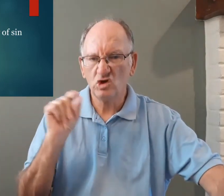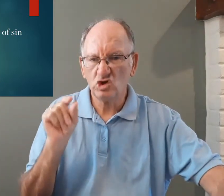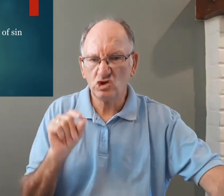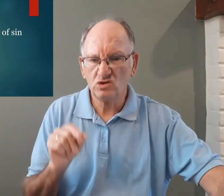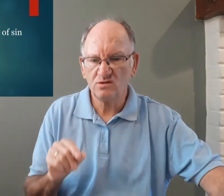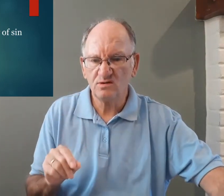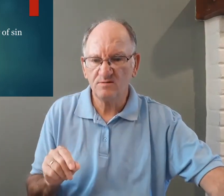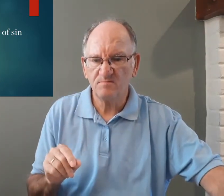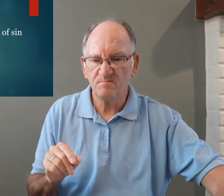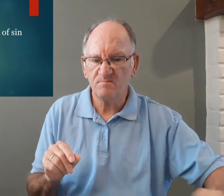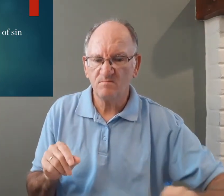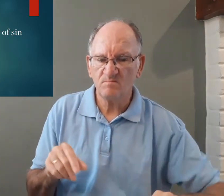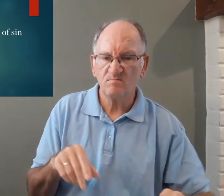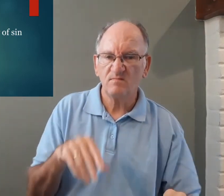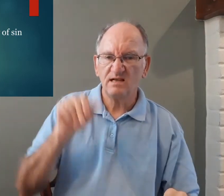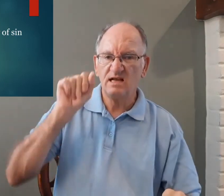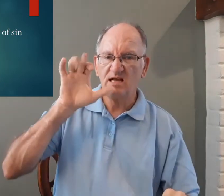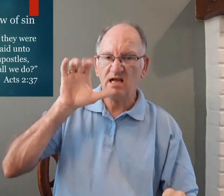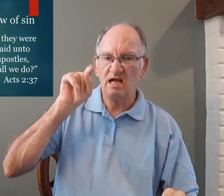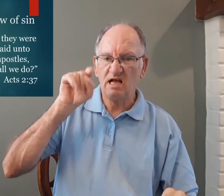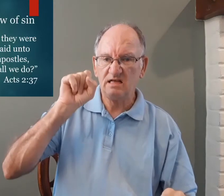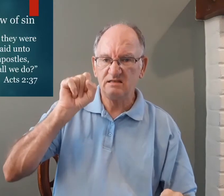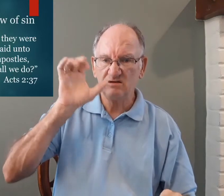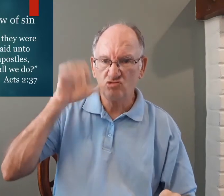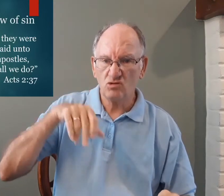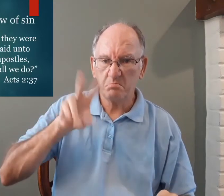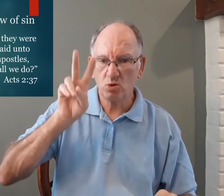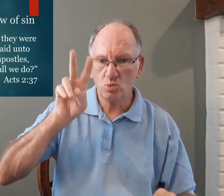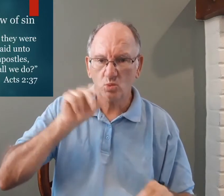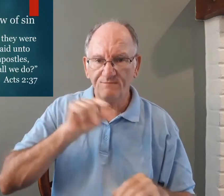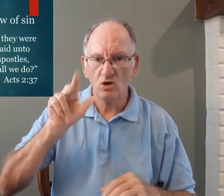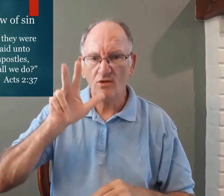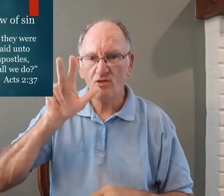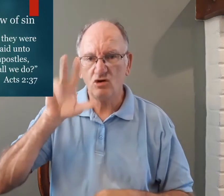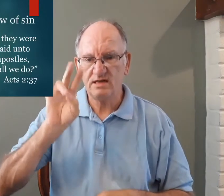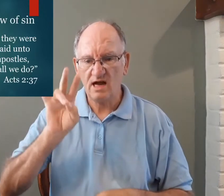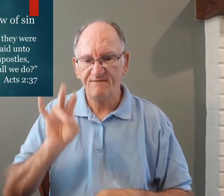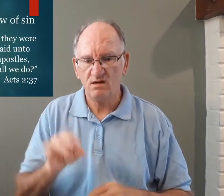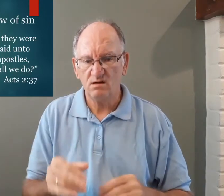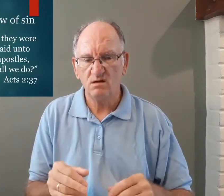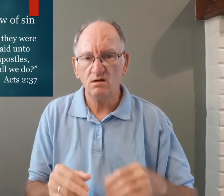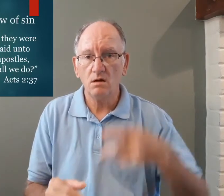I'm going to show you a verse in Acts chapter 2 verse 37